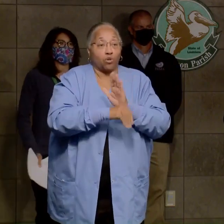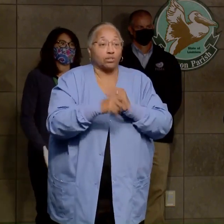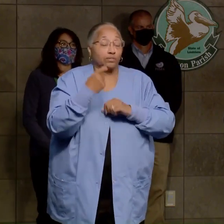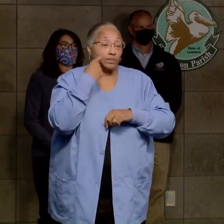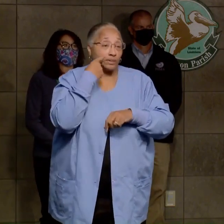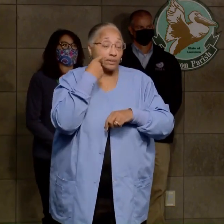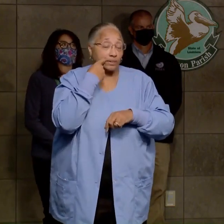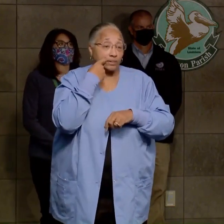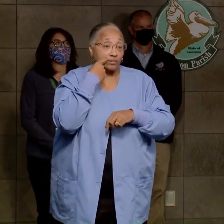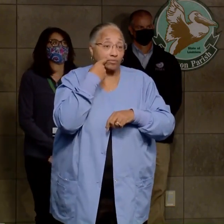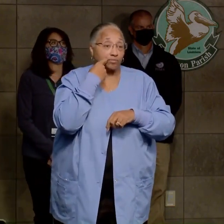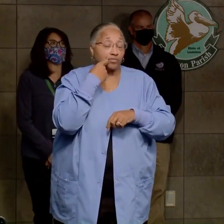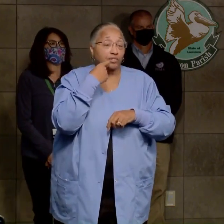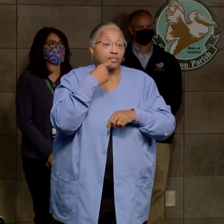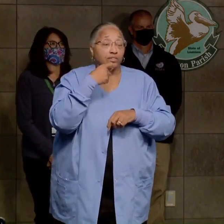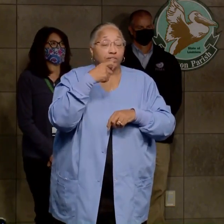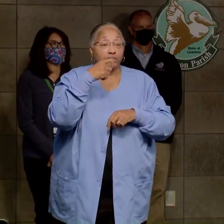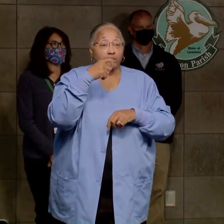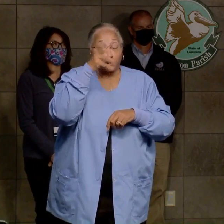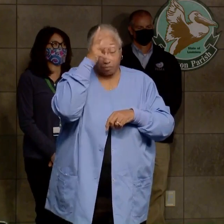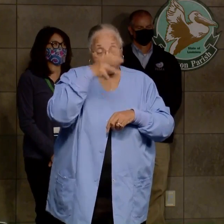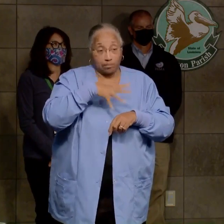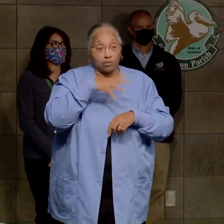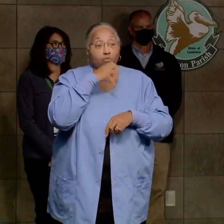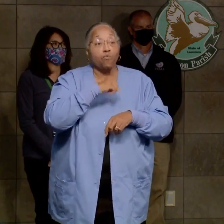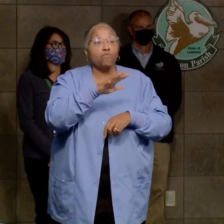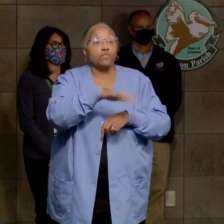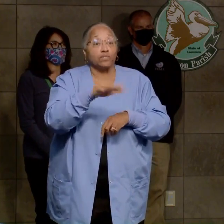of a 55-year-old gentleman.